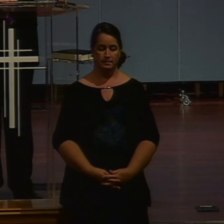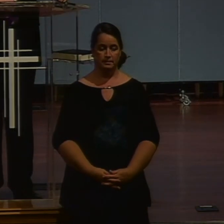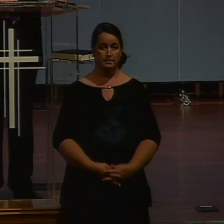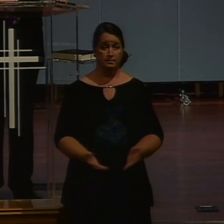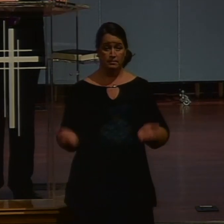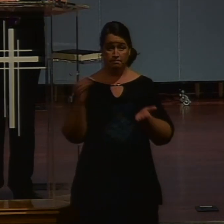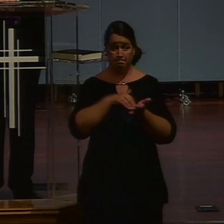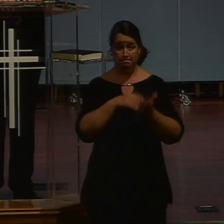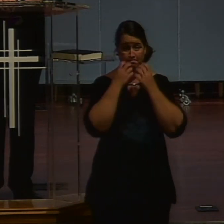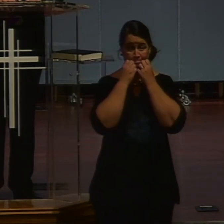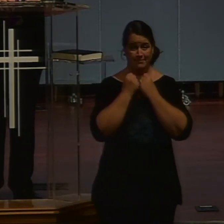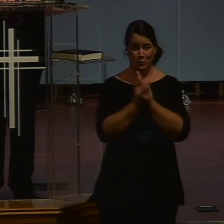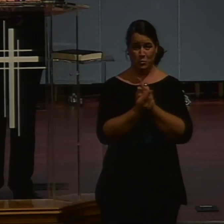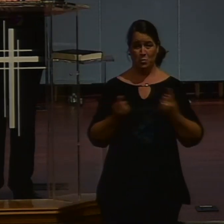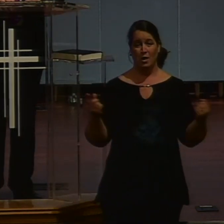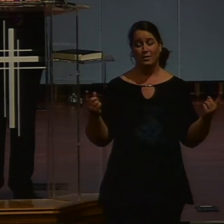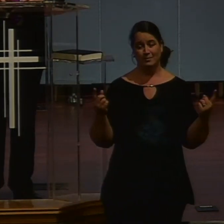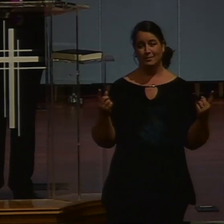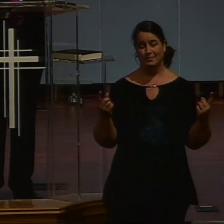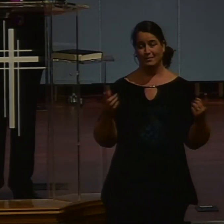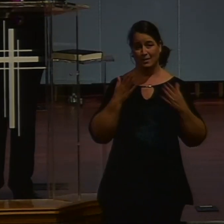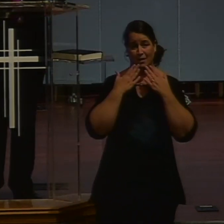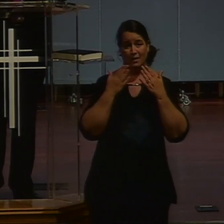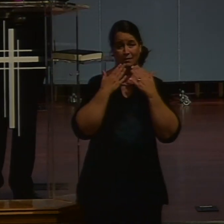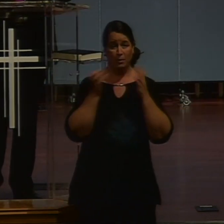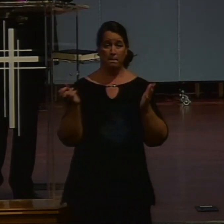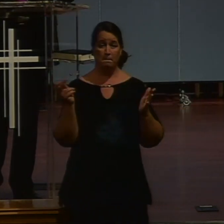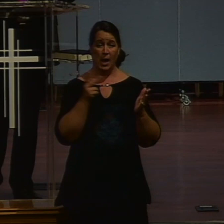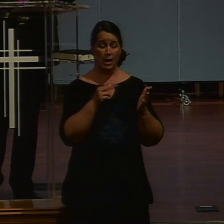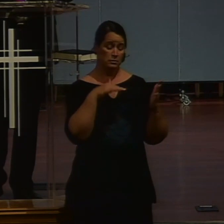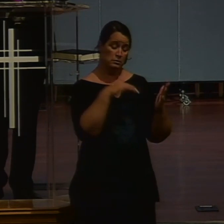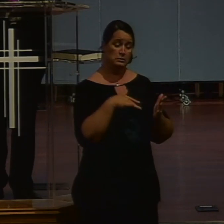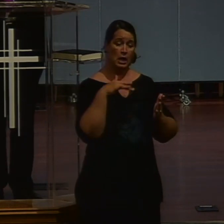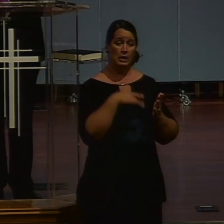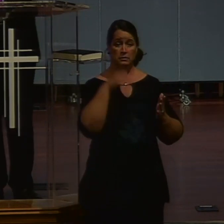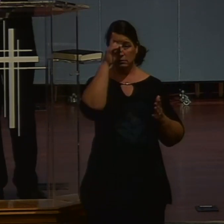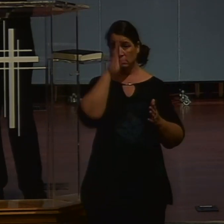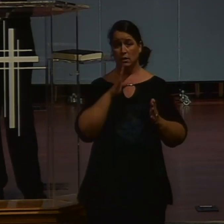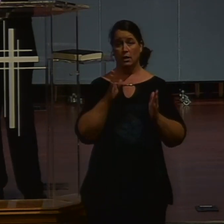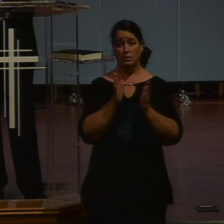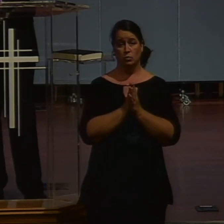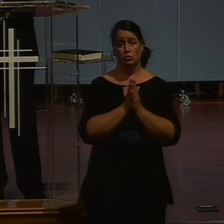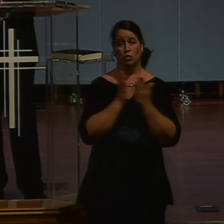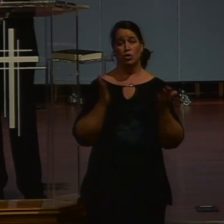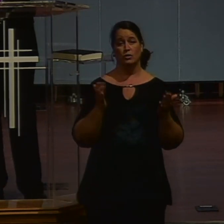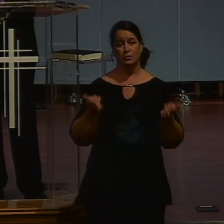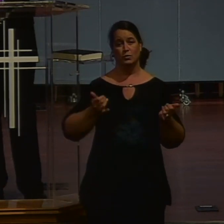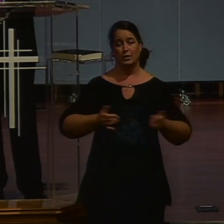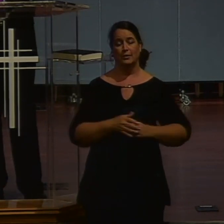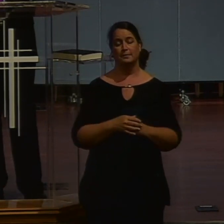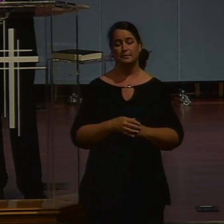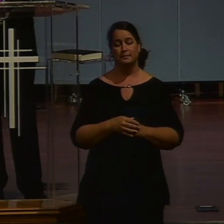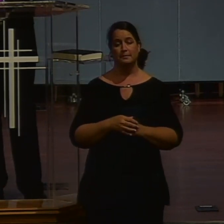Once again, dear ones, we're so glad to be back in the Word of God with you today. And I want to say we are taking a